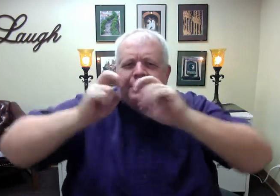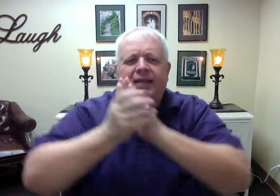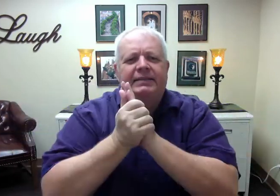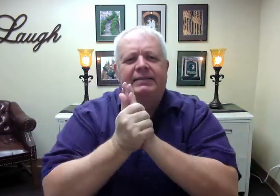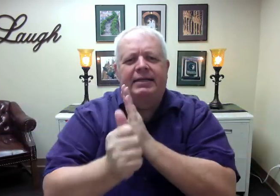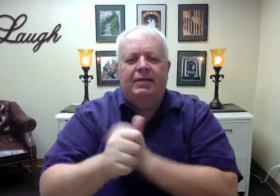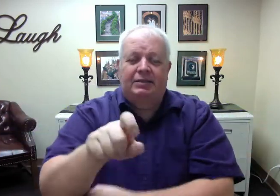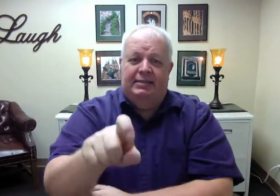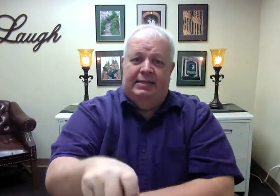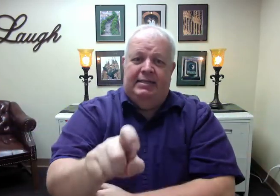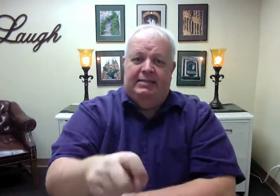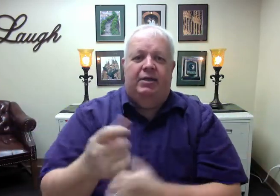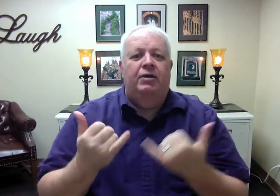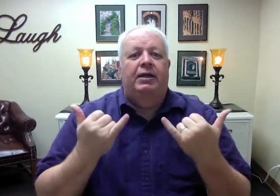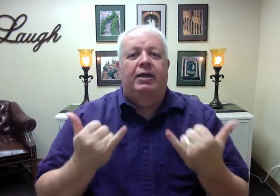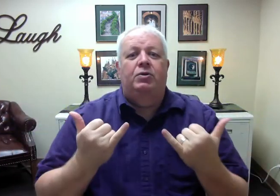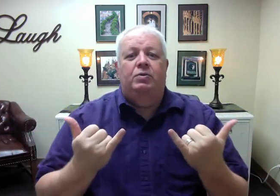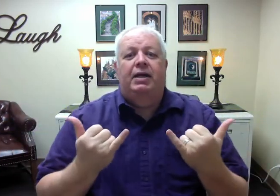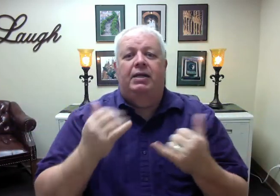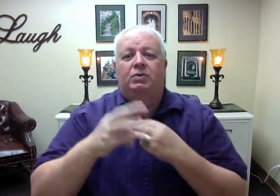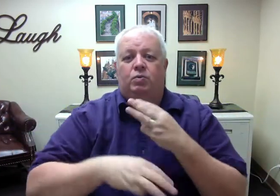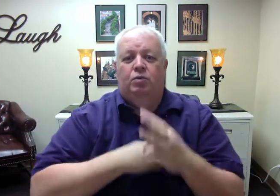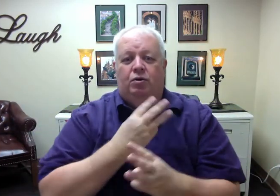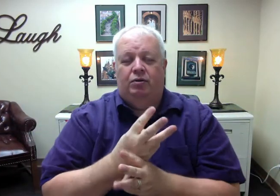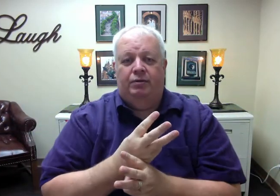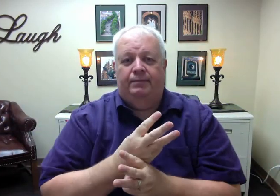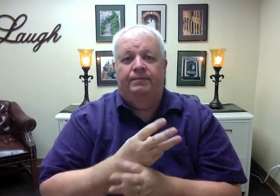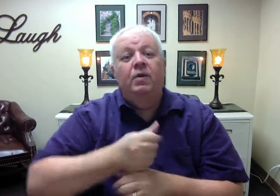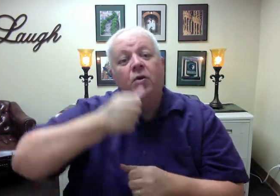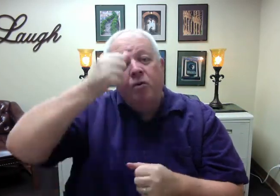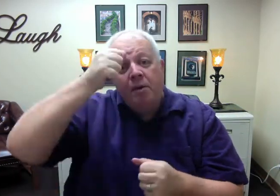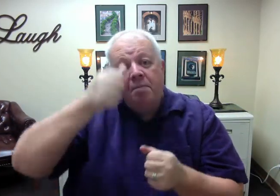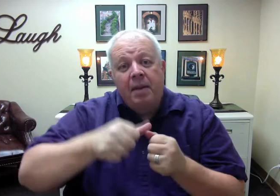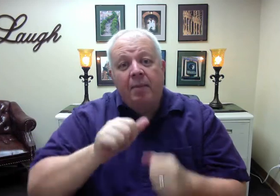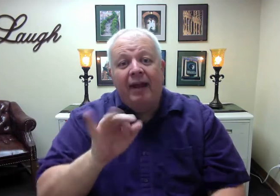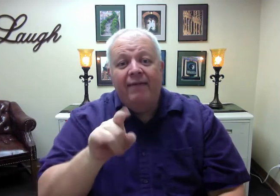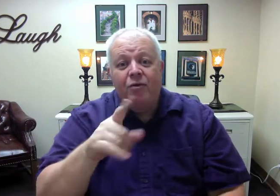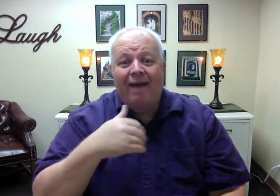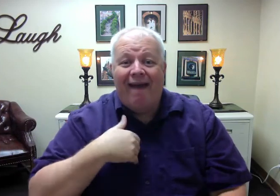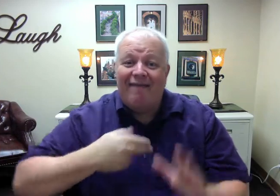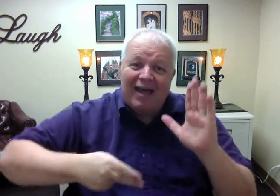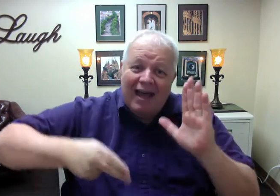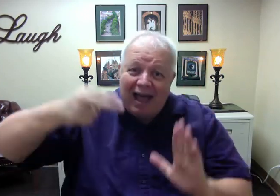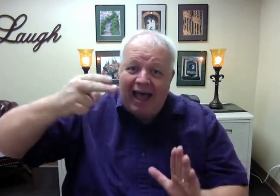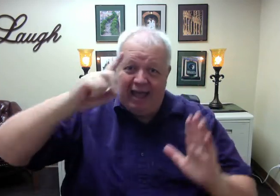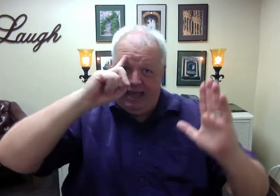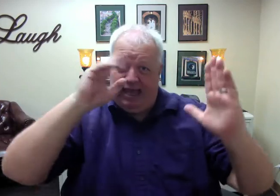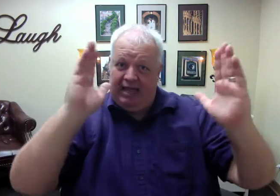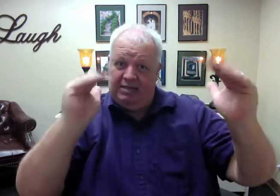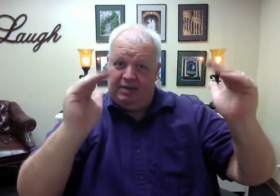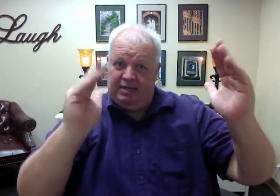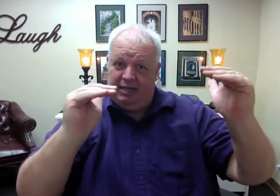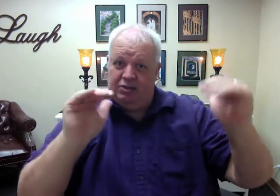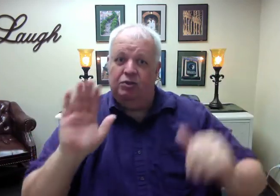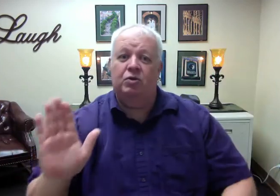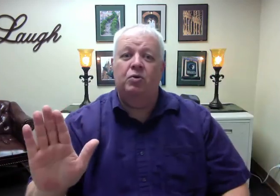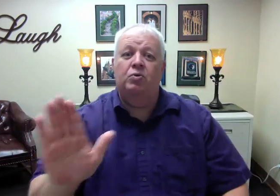today's world. Remember, if you have high expectations, your students